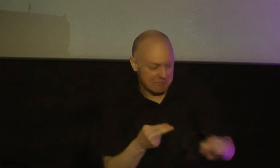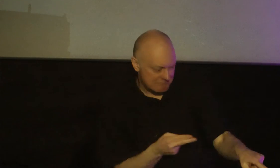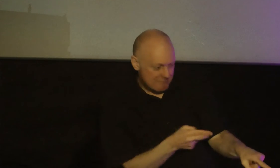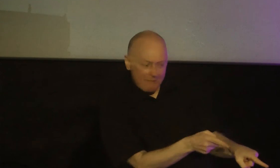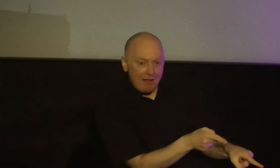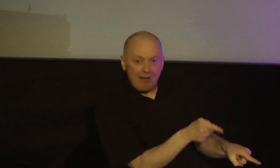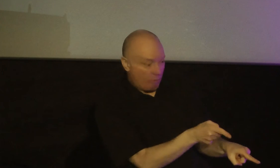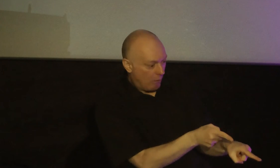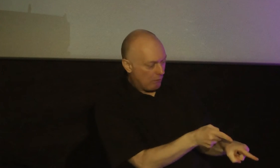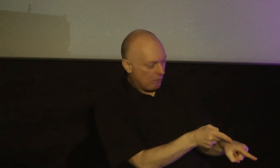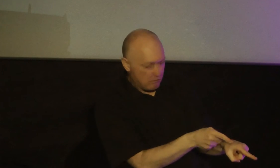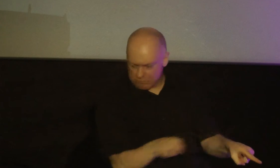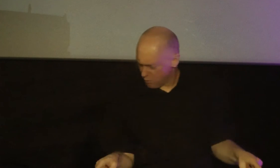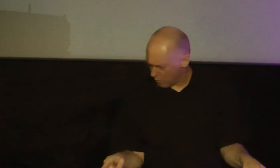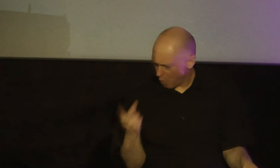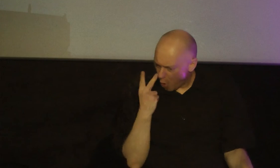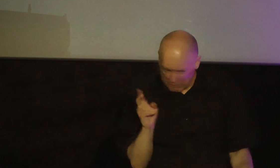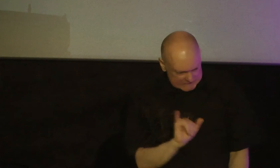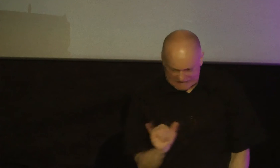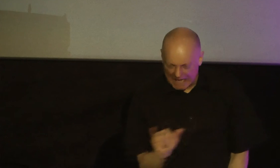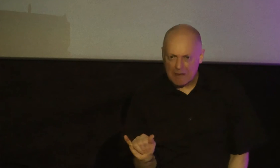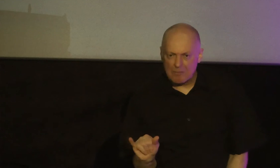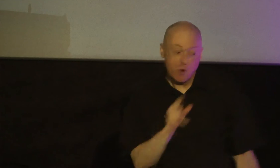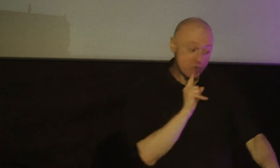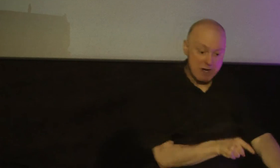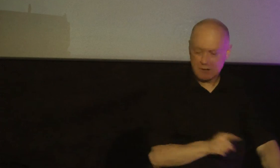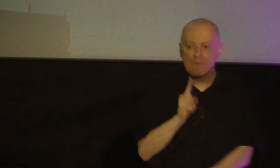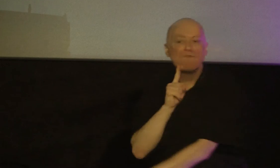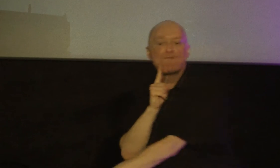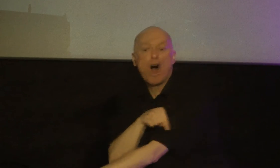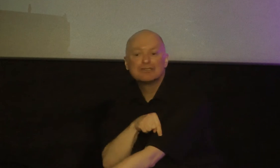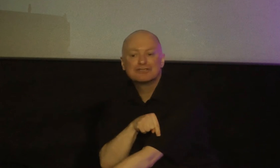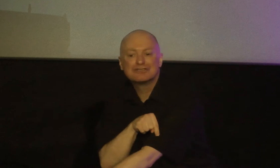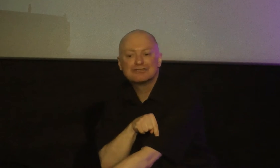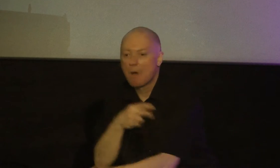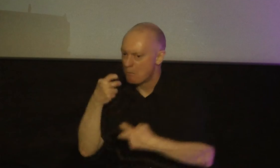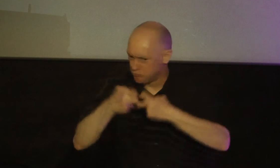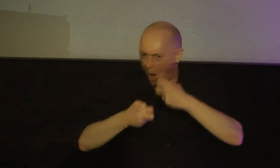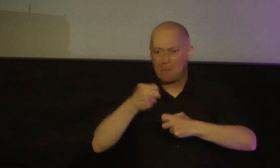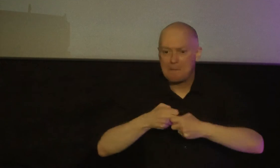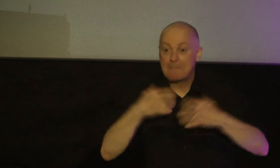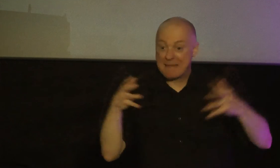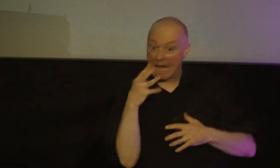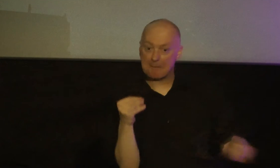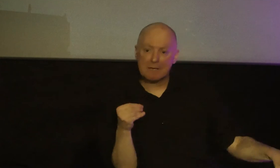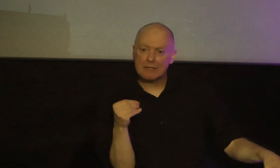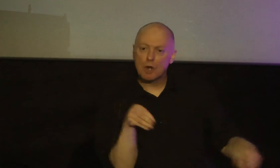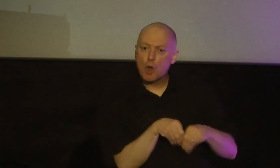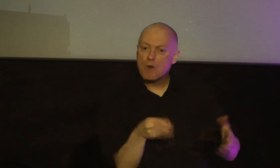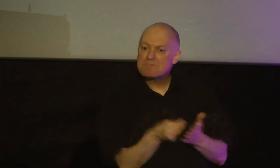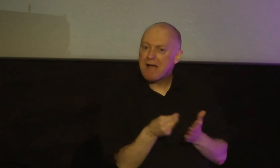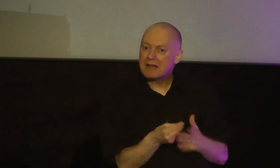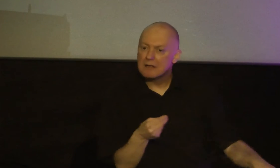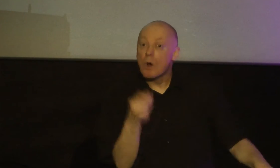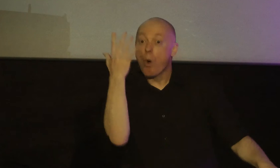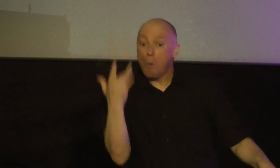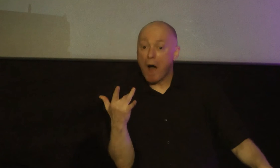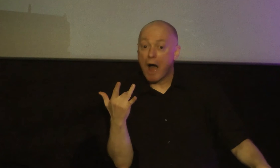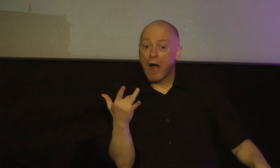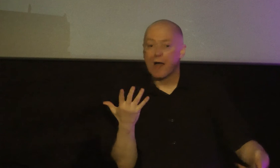counterfeit a subsequent counterfeit and it's a problem for big companies because a lot of times people just can't